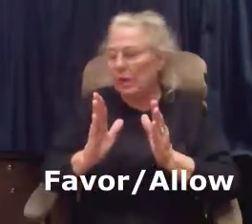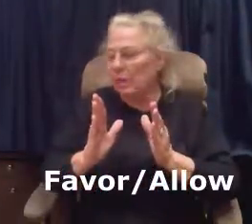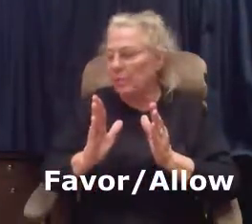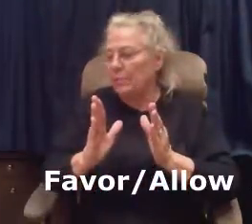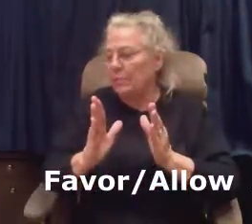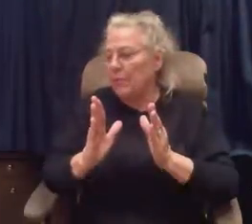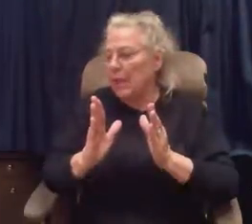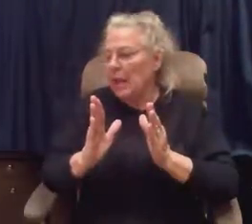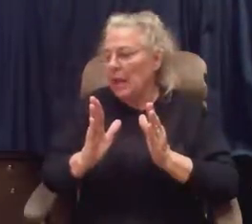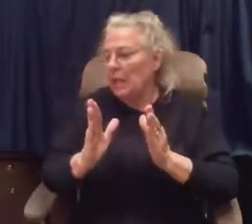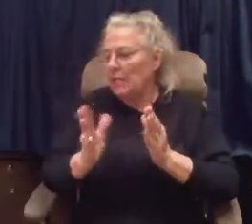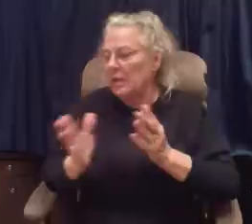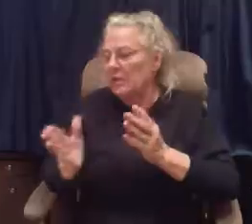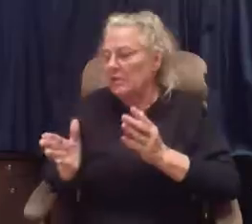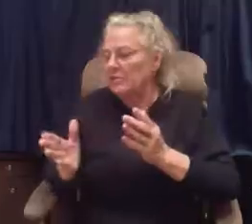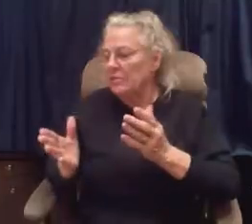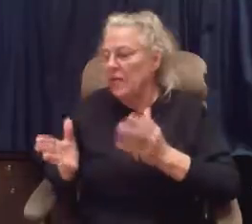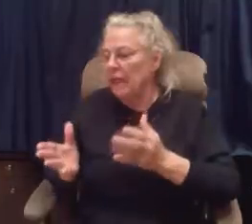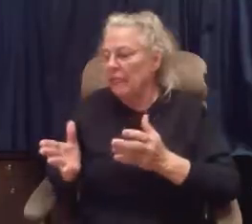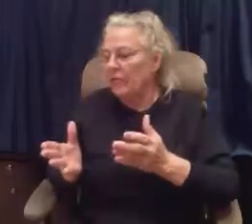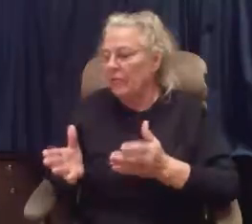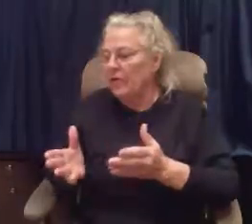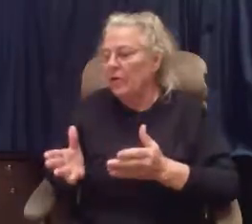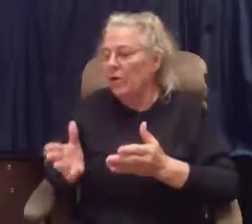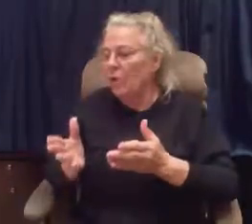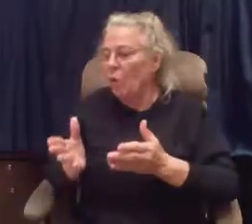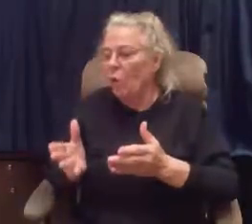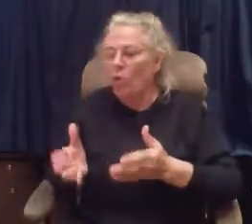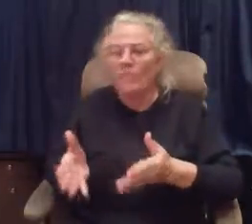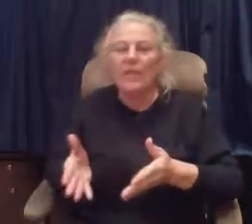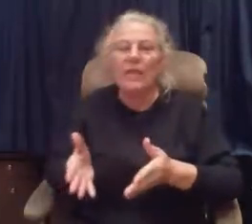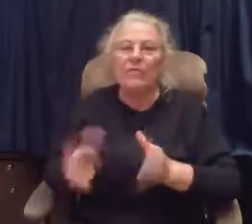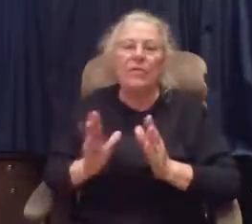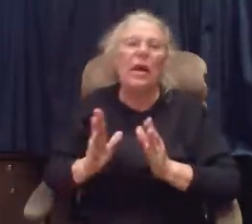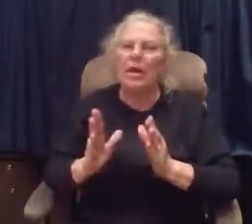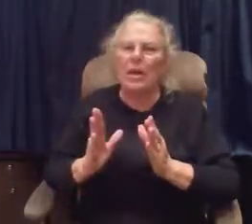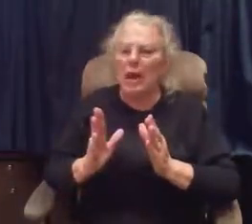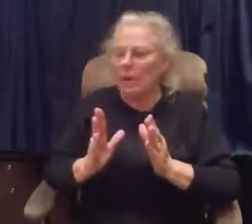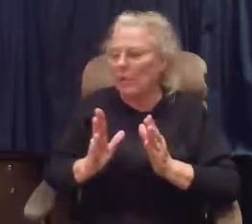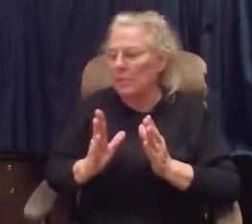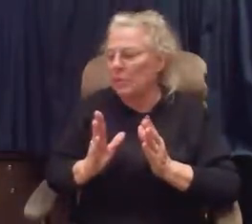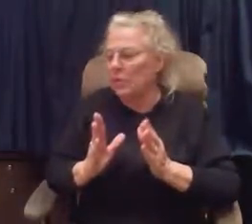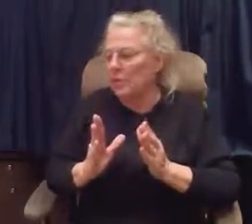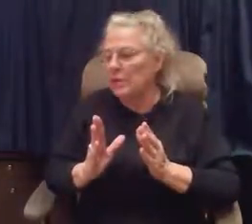up. It is not for fear or favor, not allowing me to do it.